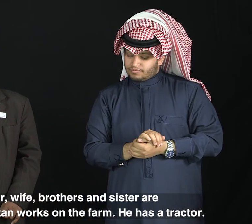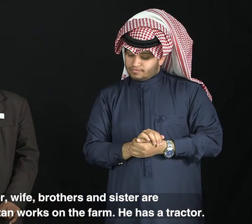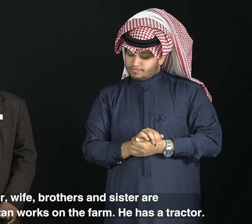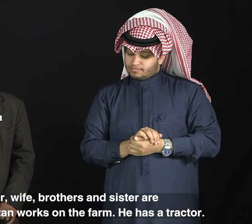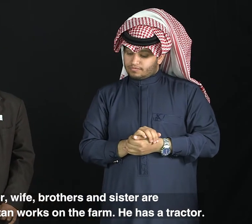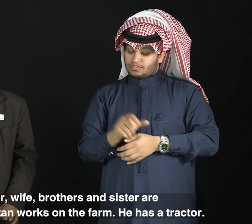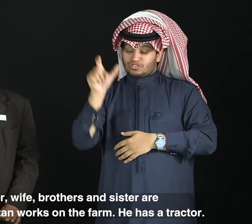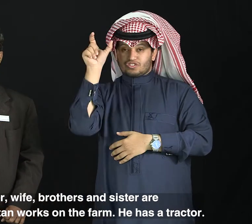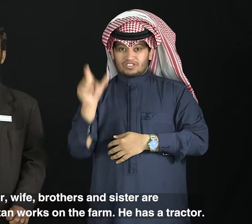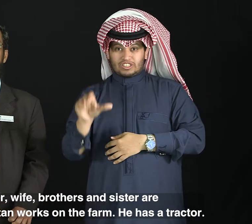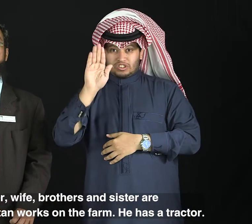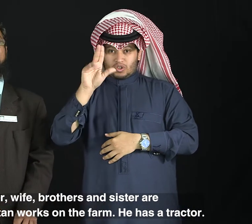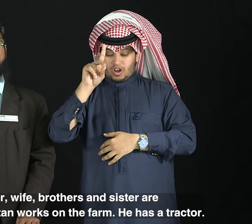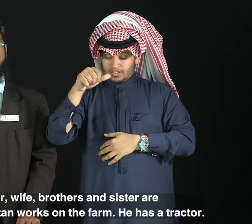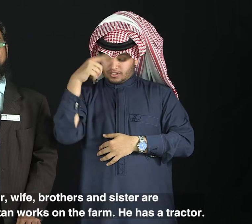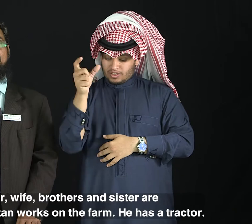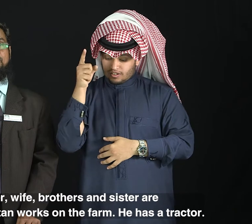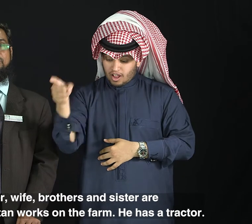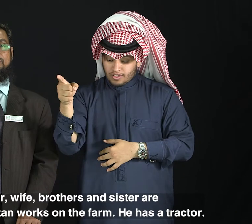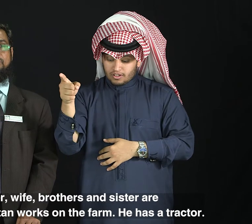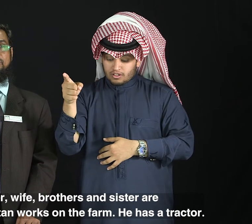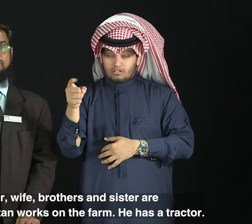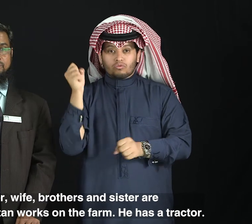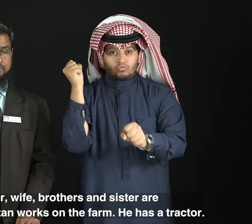Sultan works on the farm.